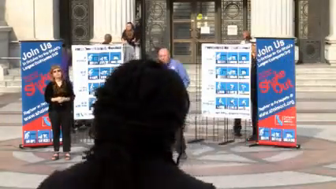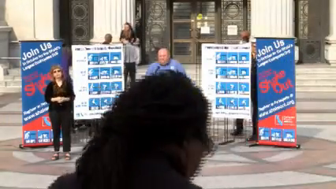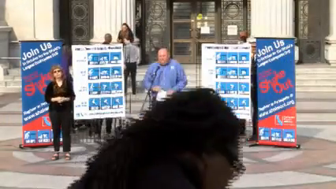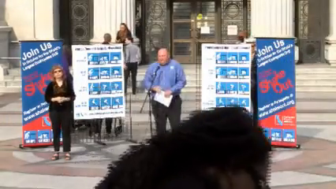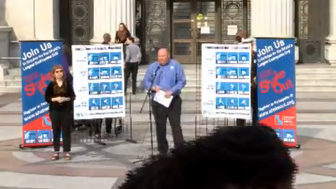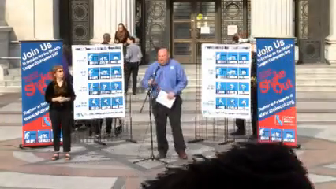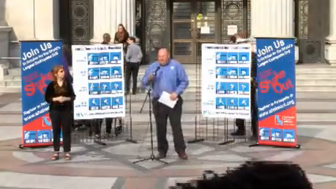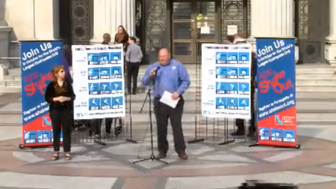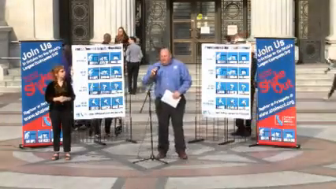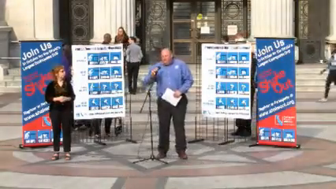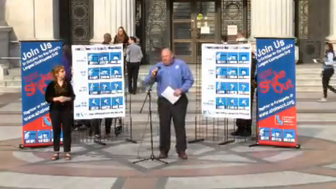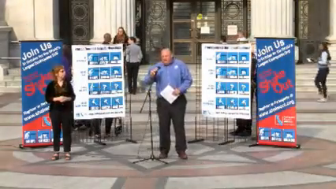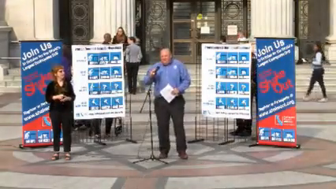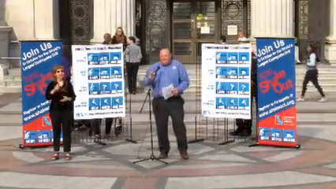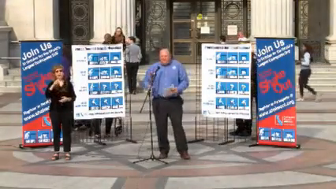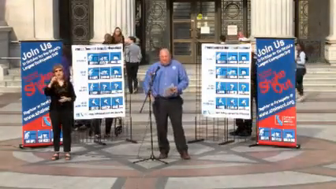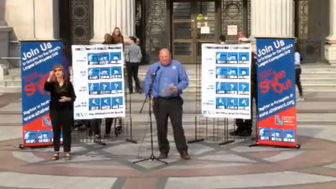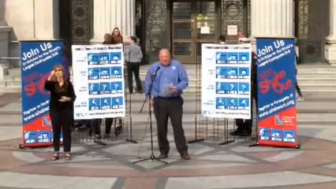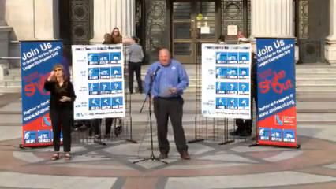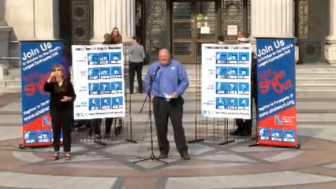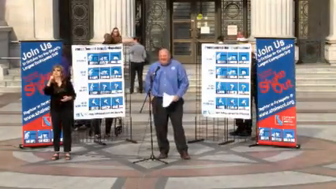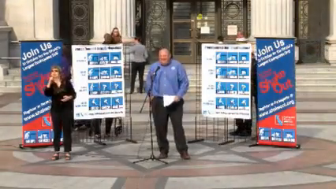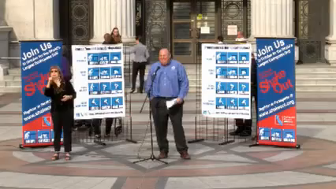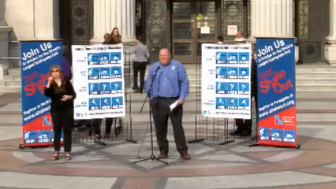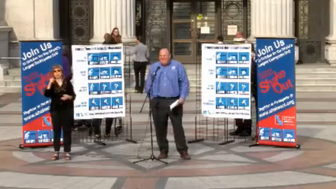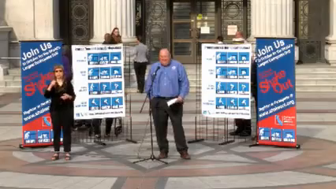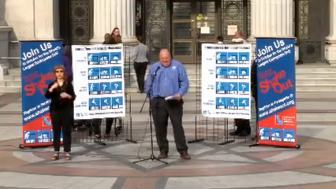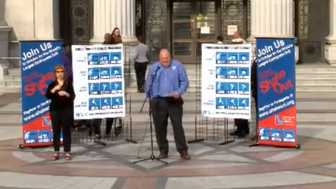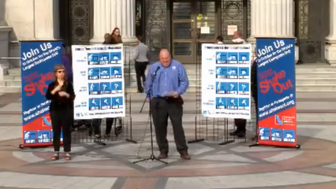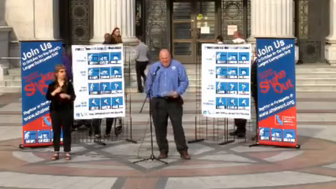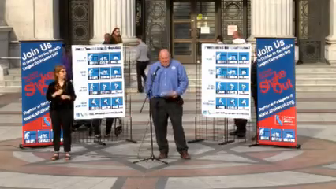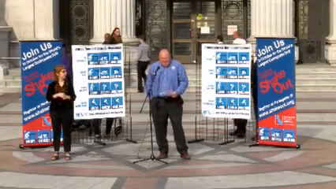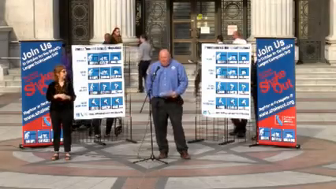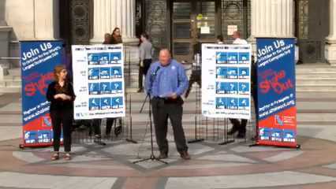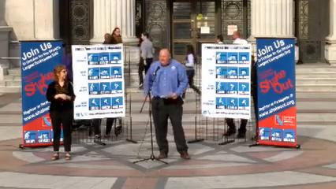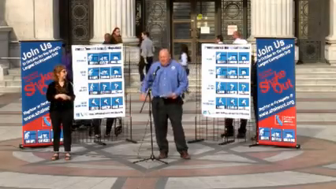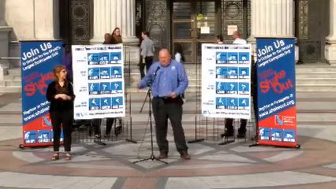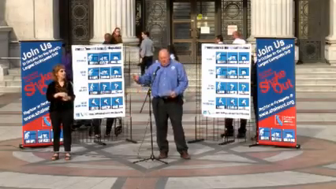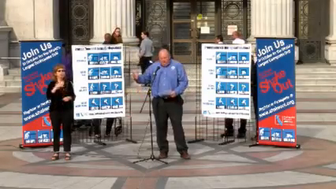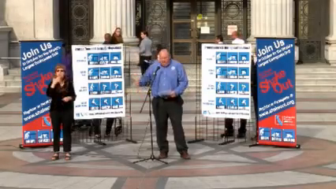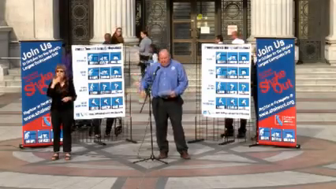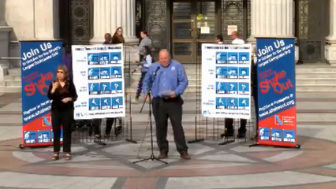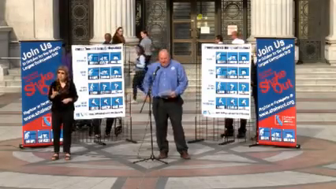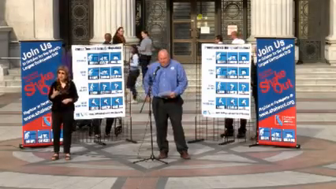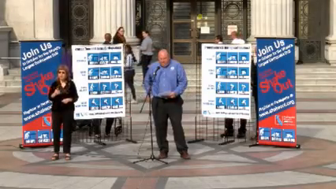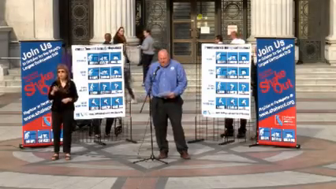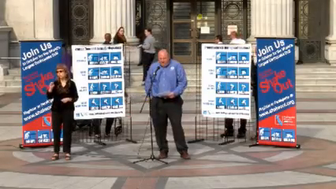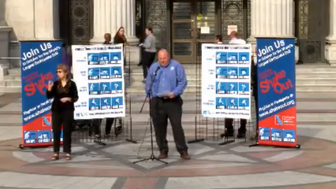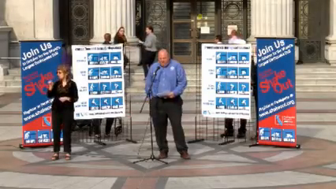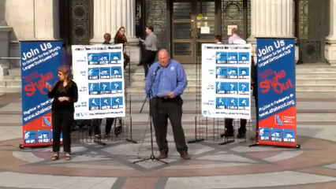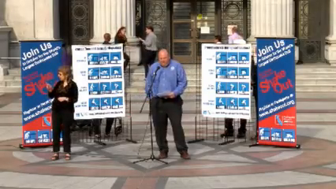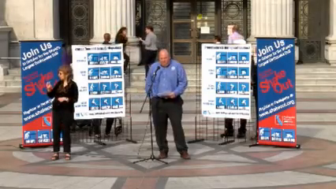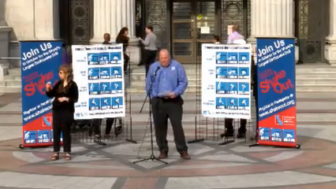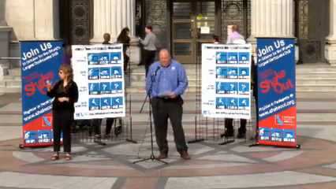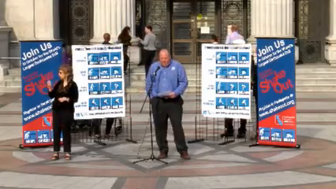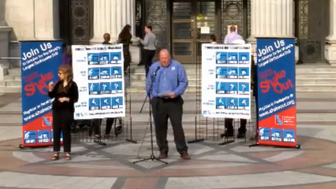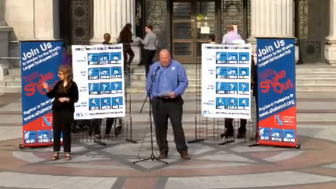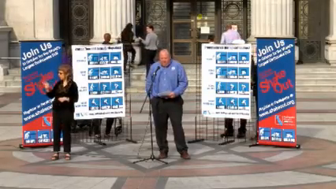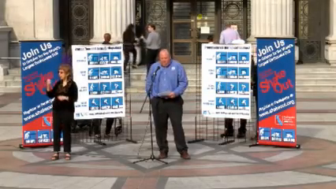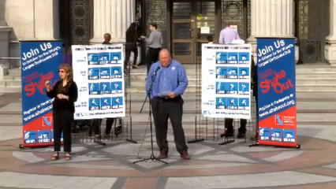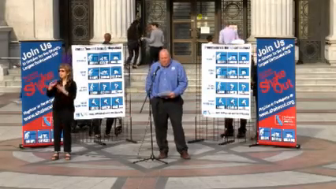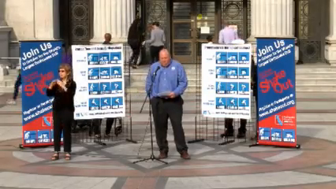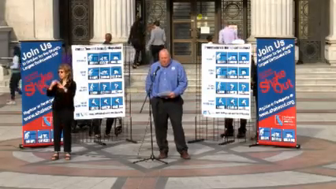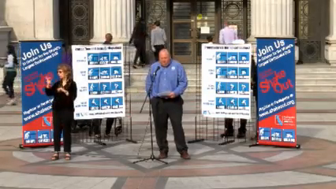Well, where do I have to bring the mic down to speak? So, well, thank you, Mayor Schaaf and the City of Oakland